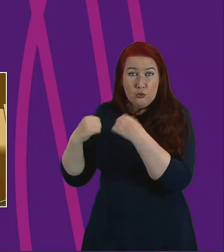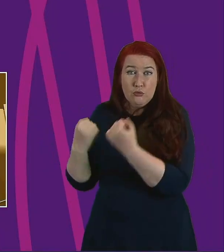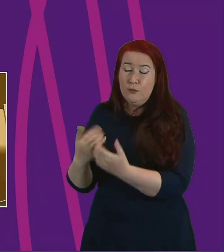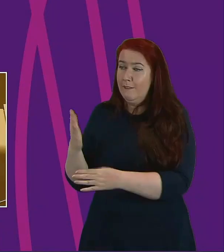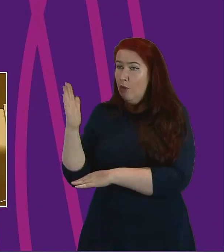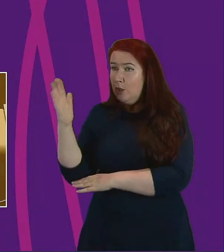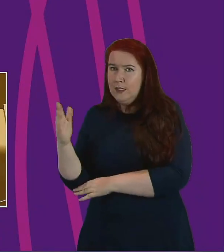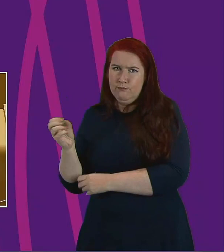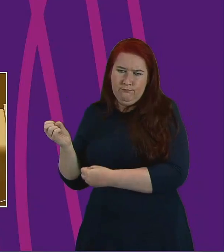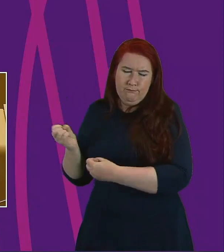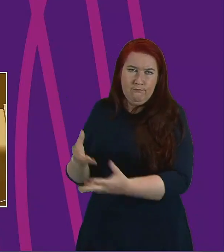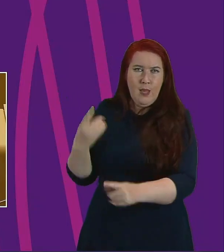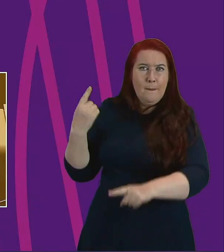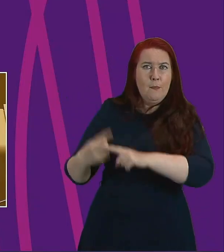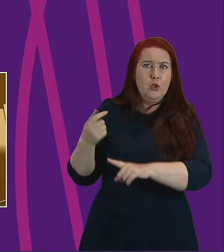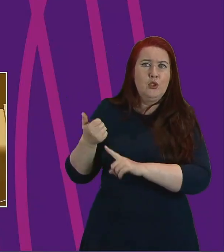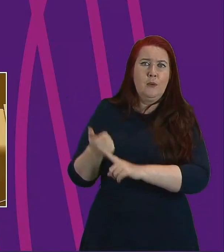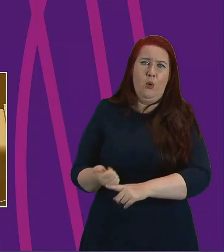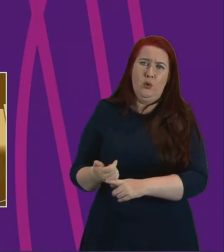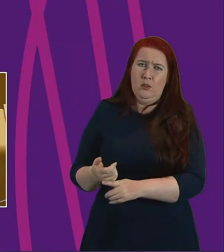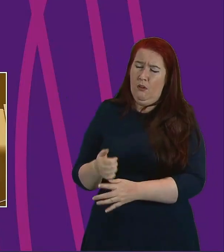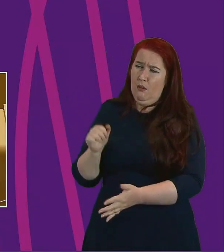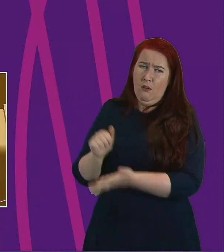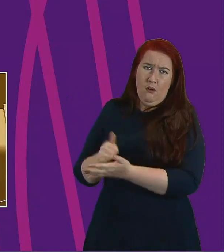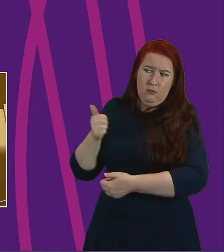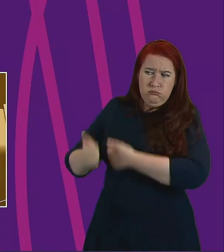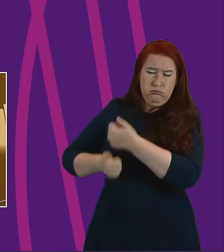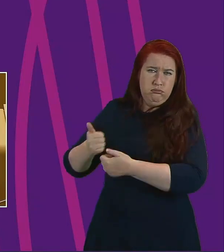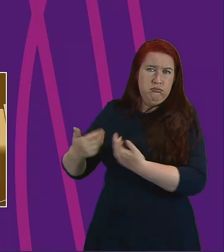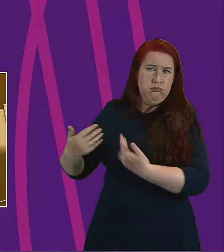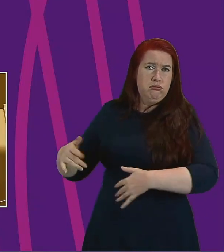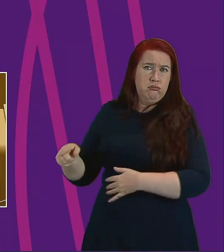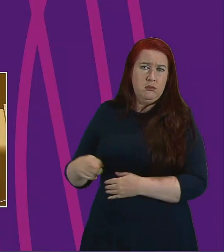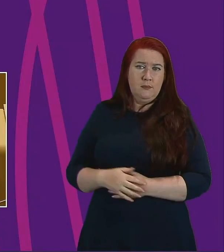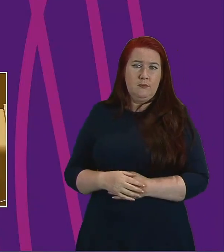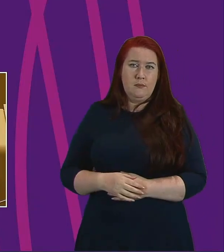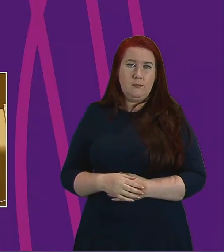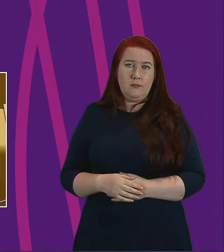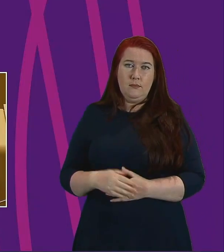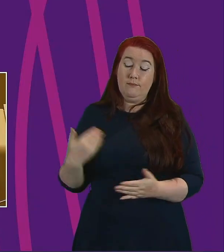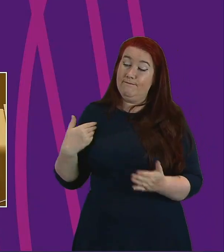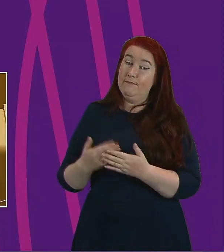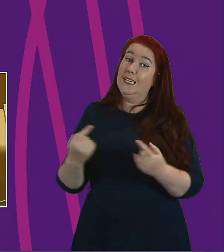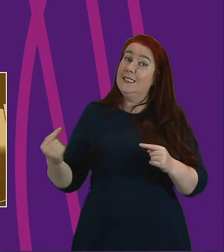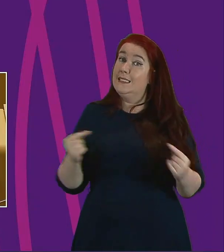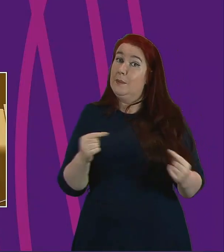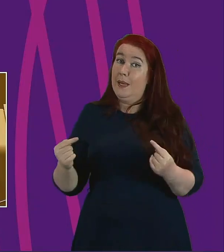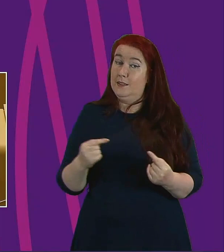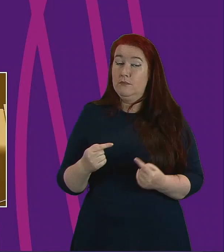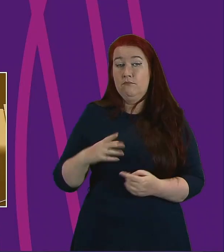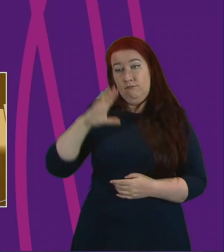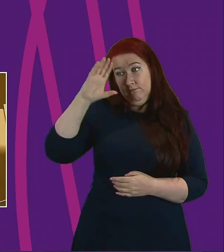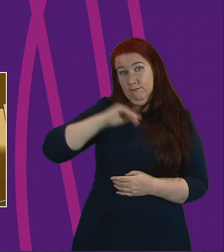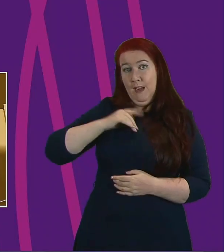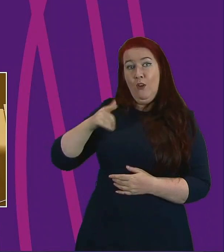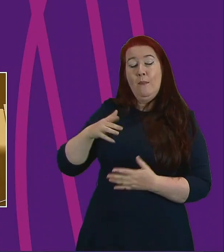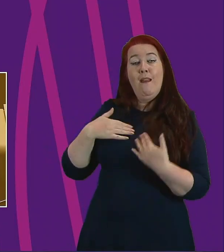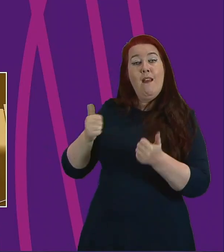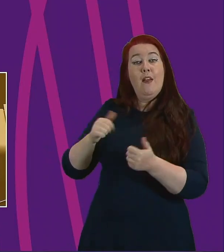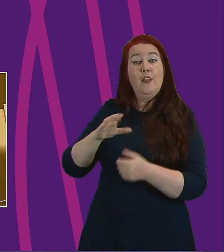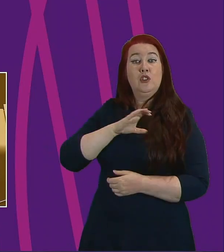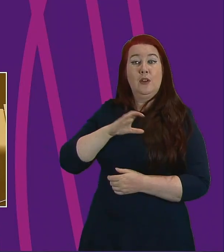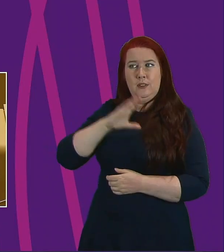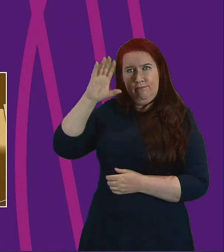support and it is right that we recognise their contribution. For the debate we've had briefings from health charities who are continuing to deliver